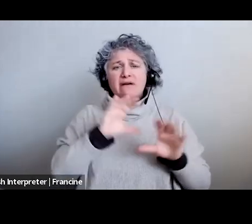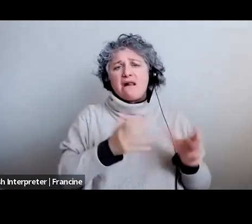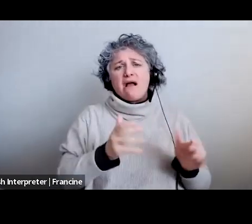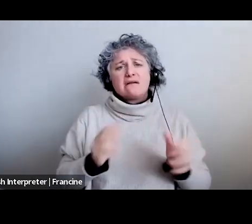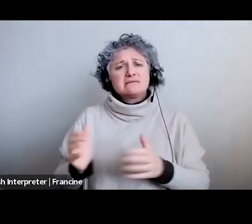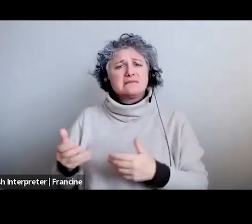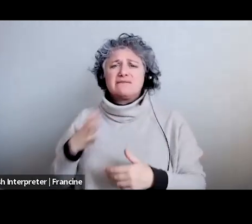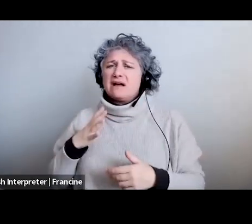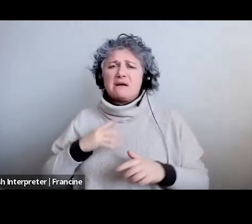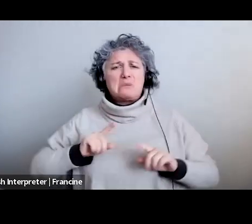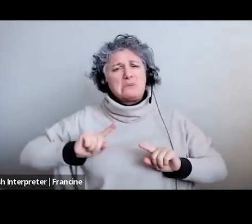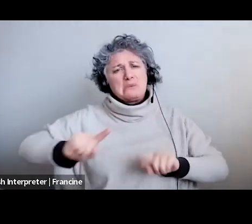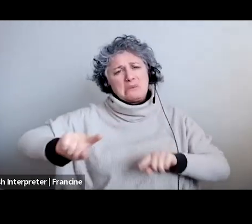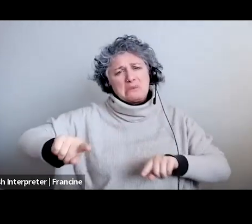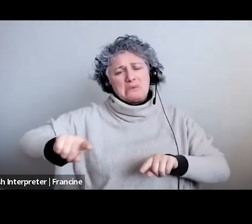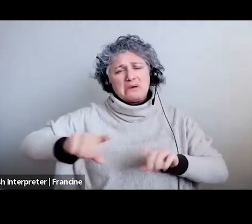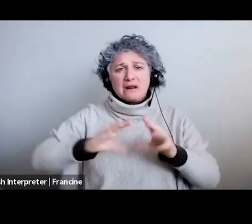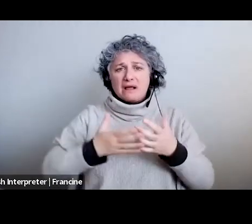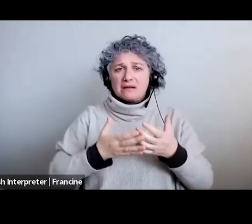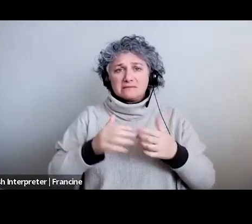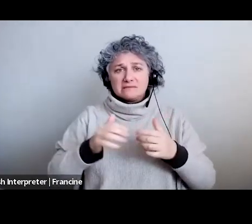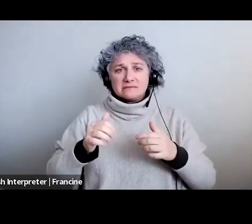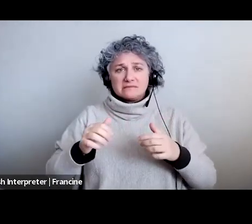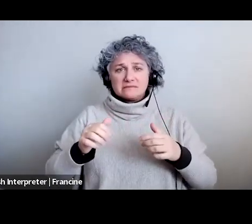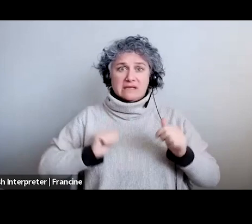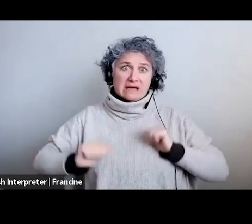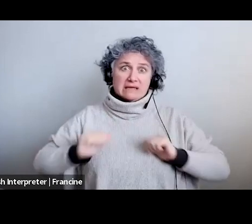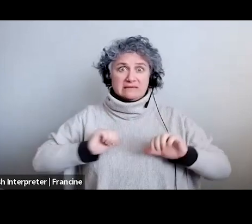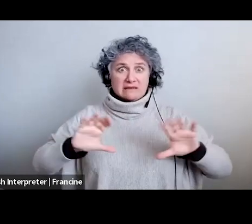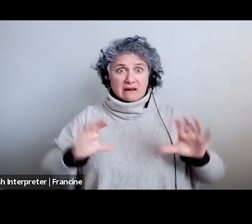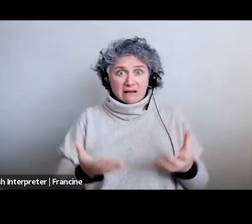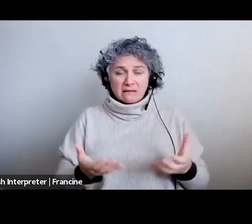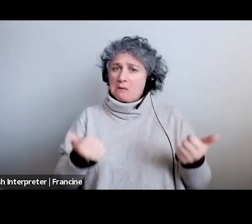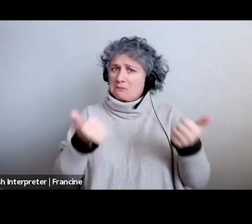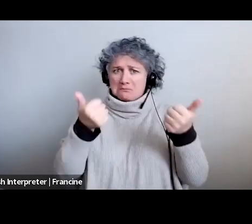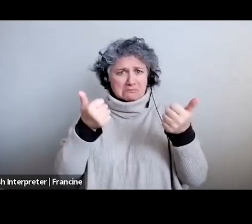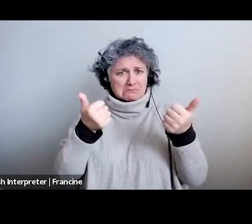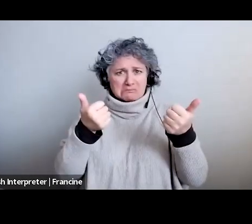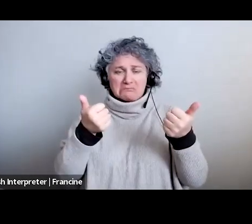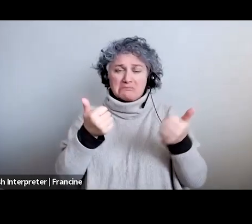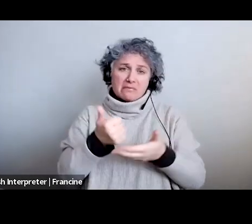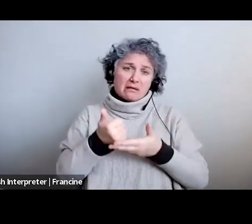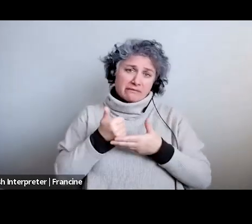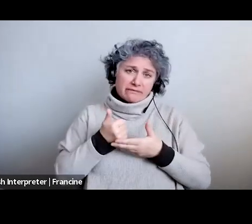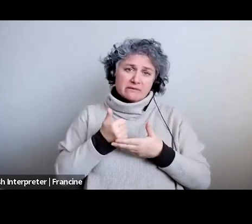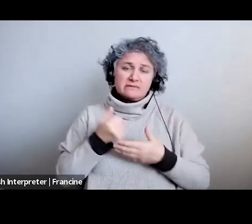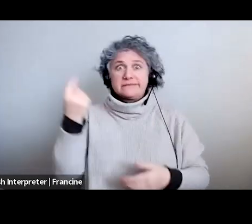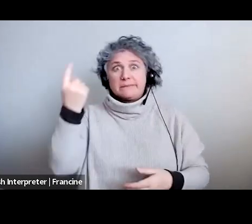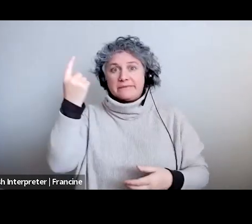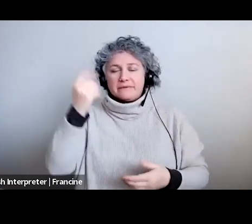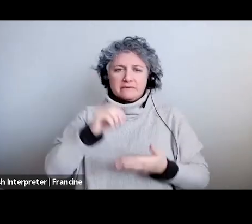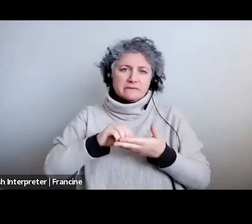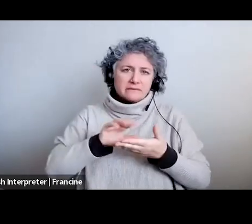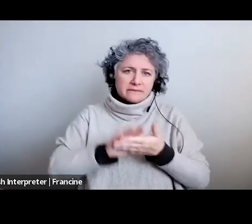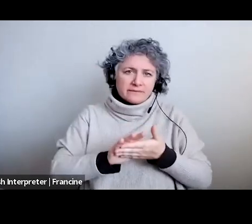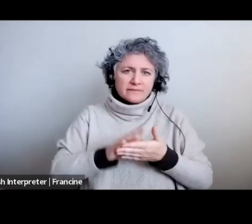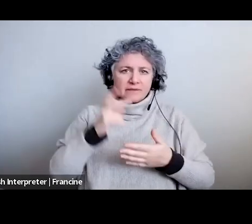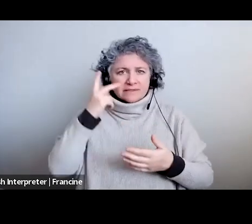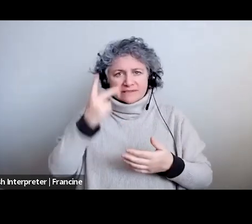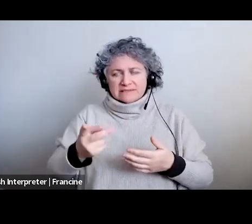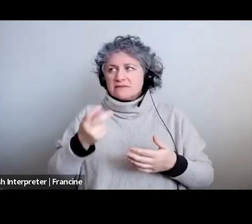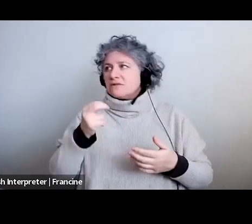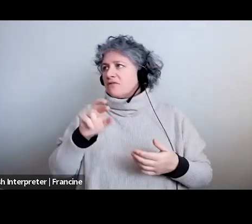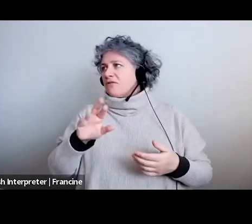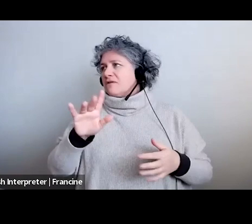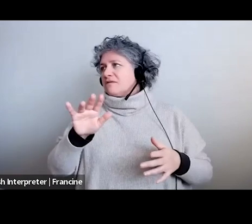you're you're going to you know you're taking some acting classes that's going to be helpful something that would be helpful to see or if you're up